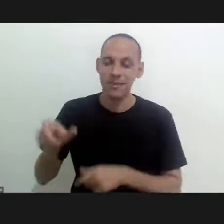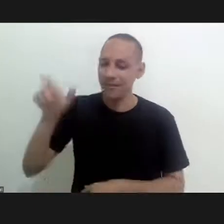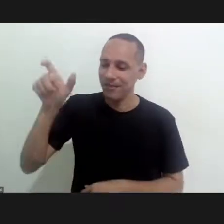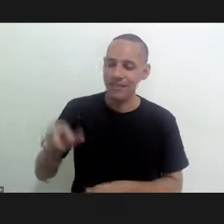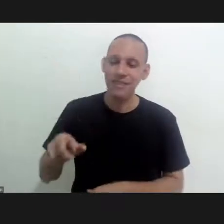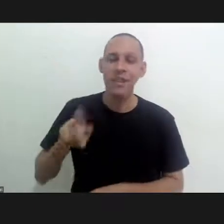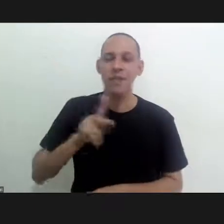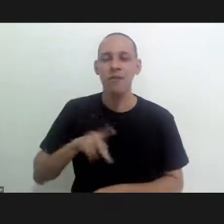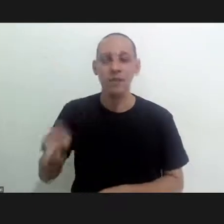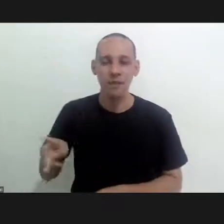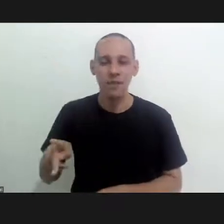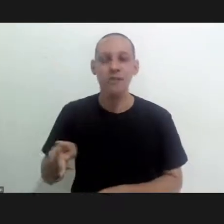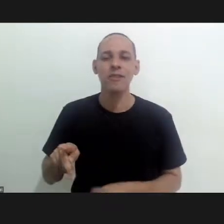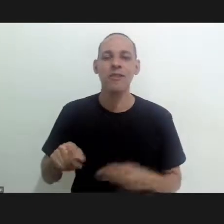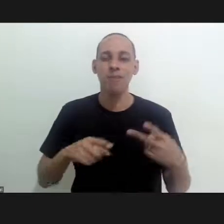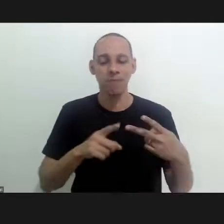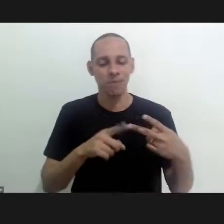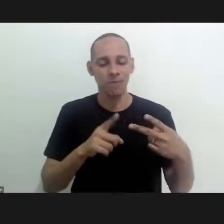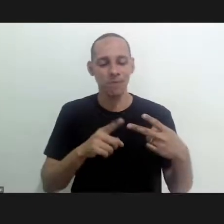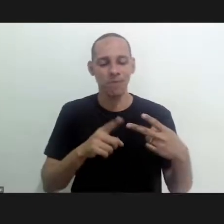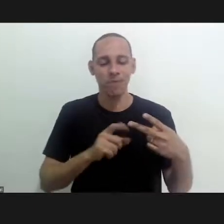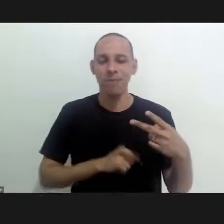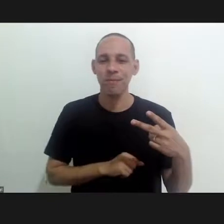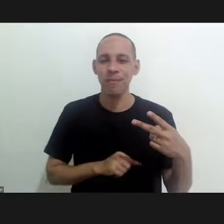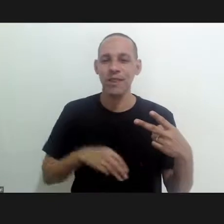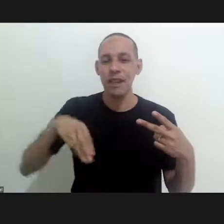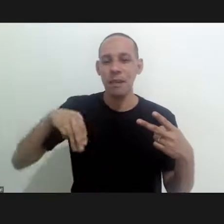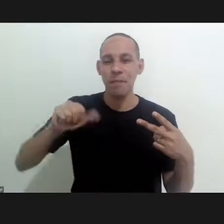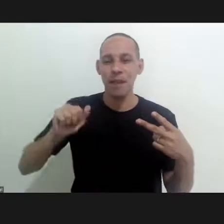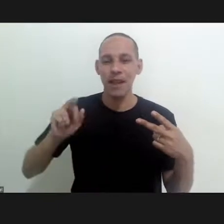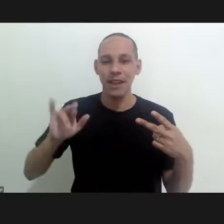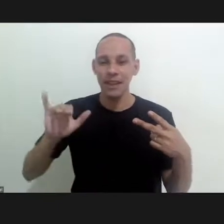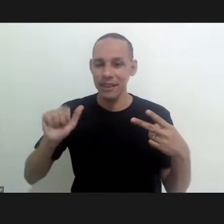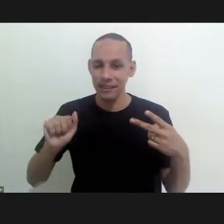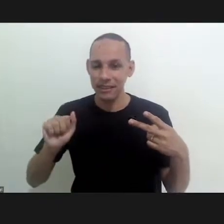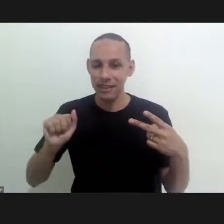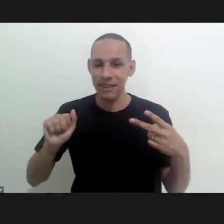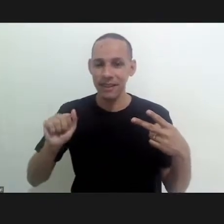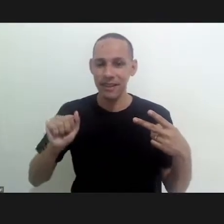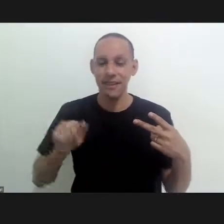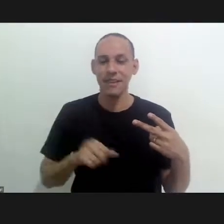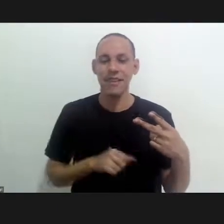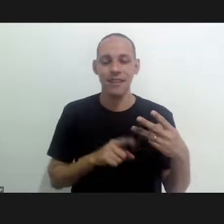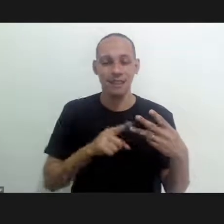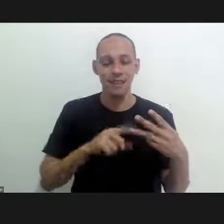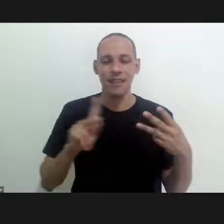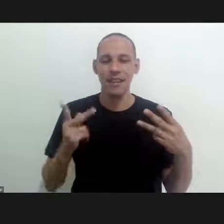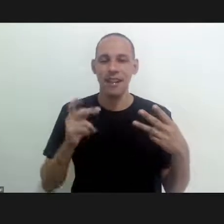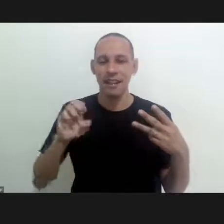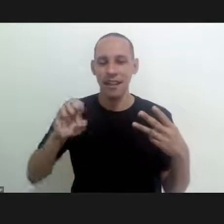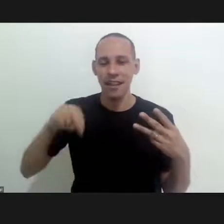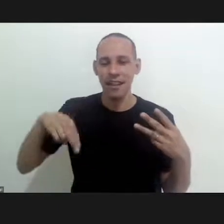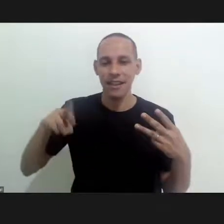involving many people. So I'd like to highlight José Rodrigues, Professor Maria Gini and Professor Henrique Lenzi